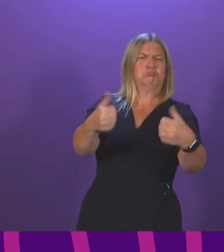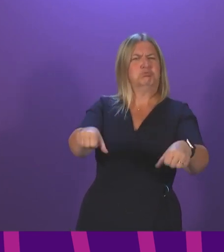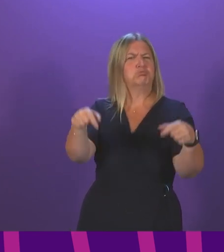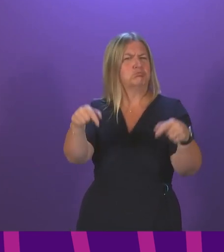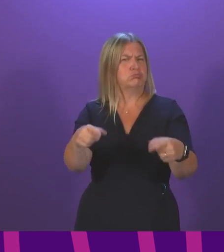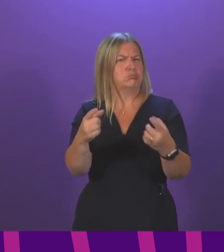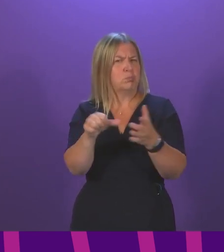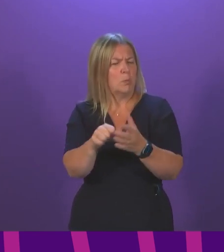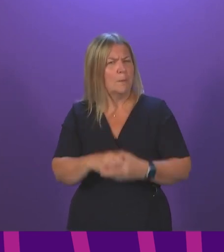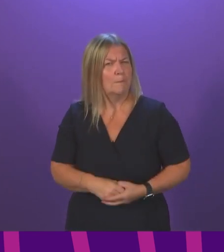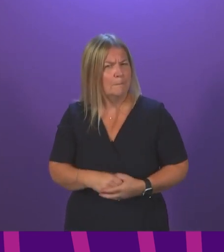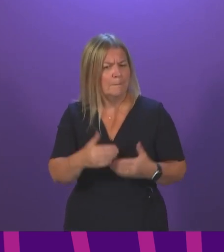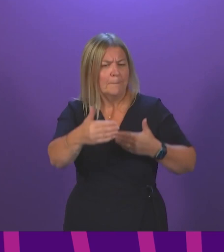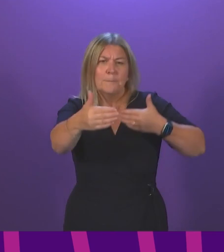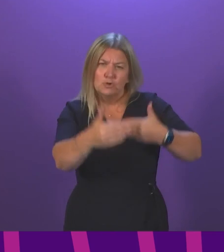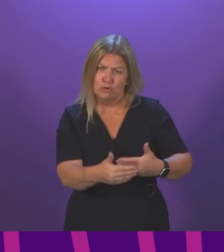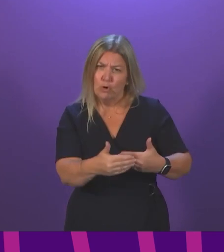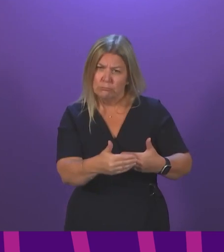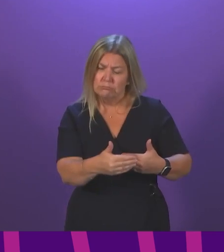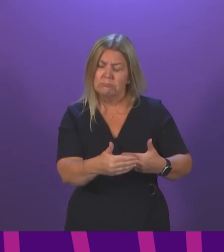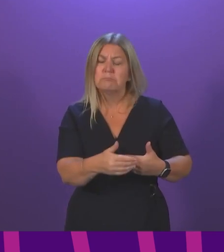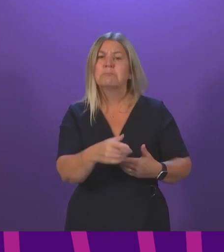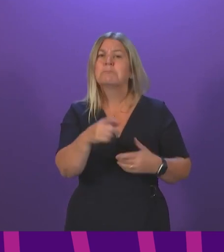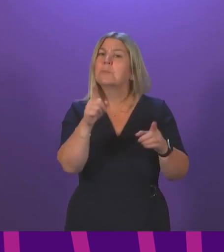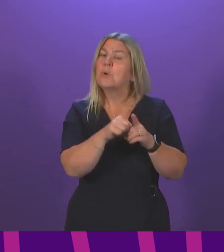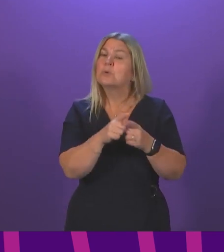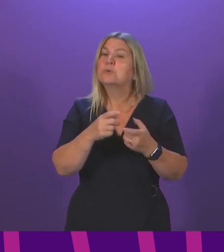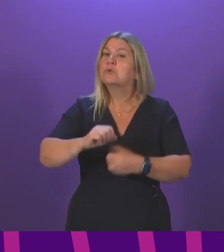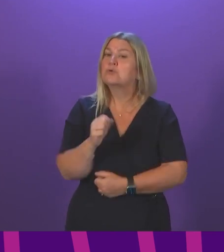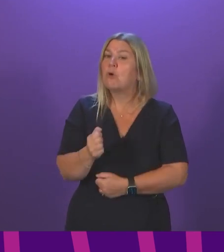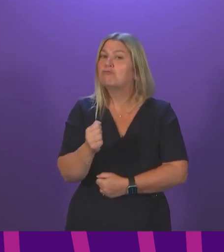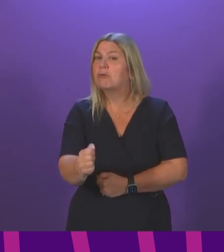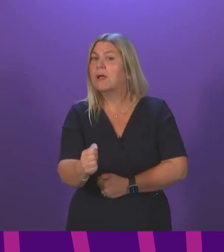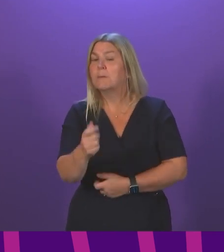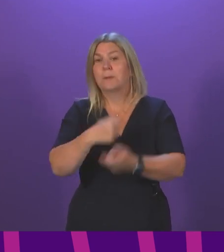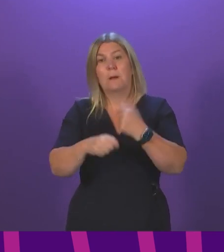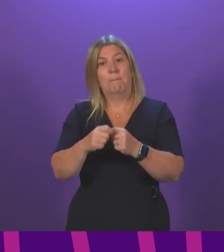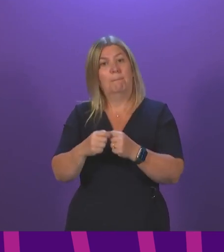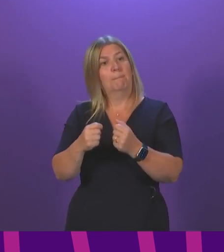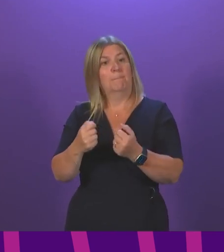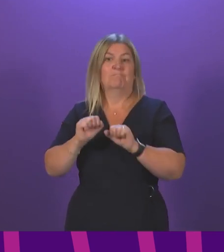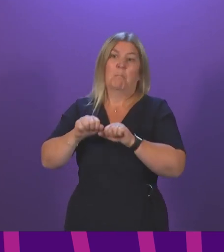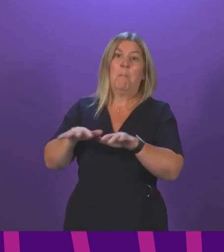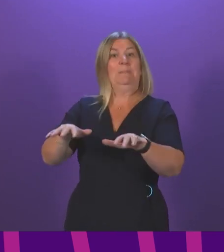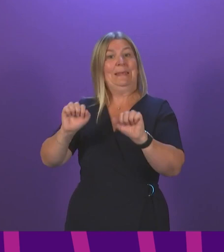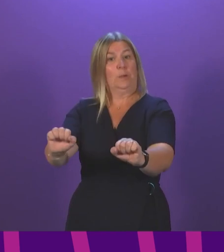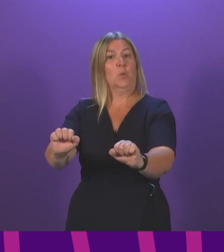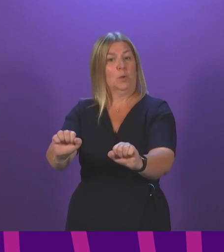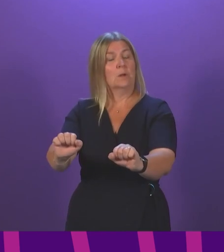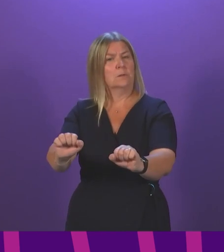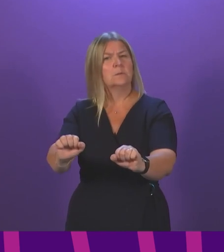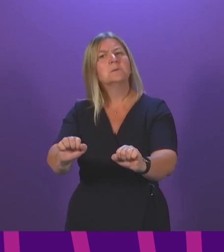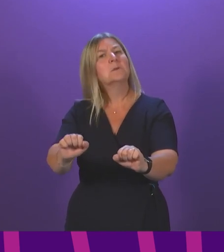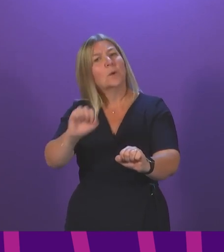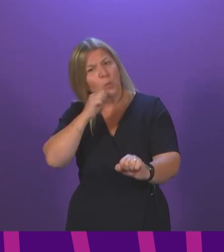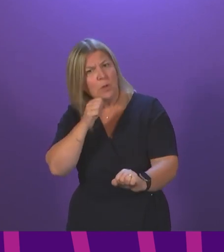term? And can she also give an assurance that when ScotRail is brought into public ownership, the governance structure will include representatives